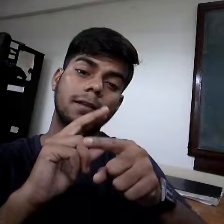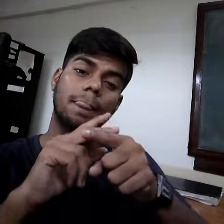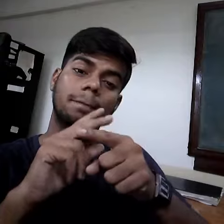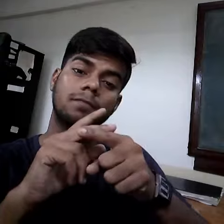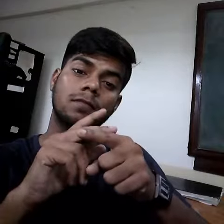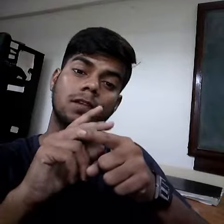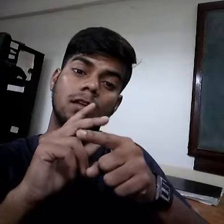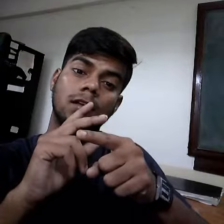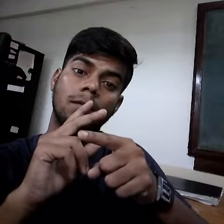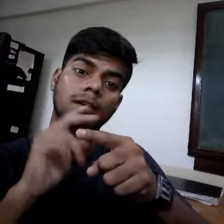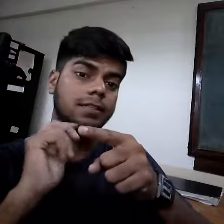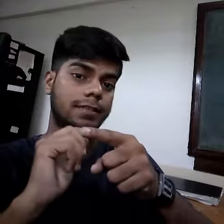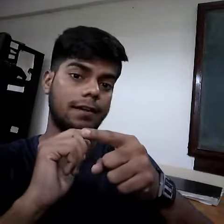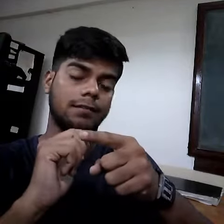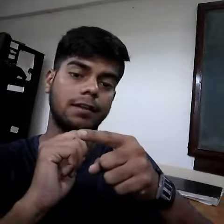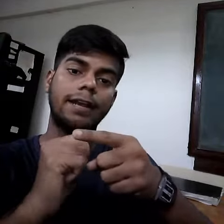mother strand. Right?